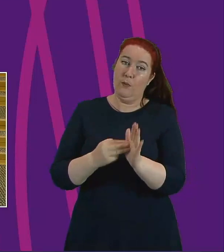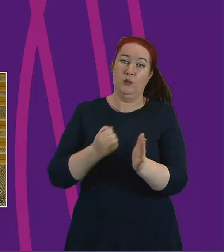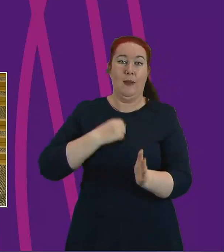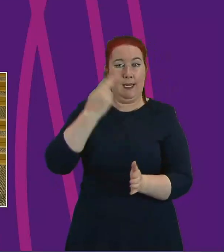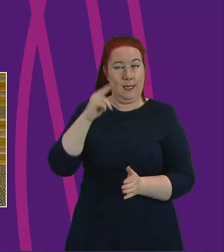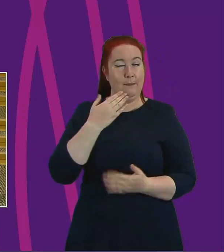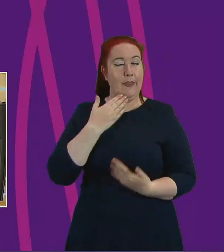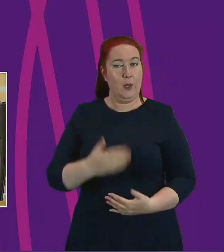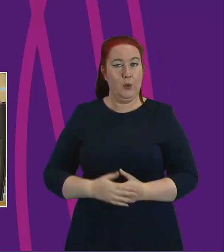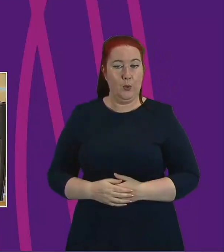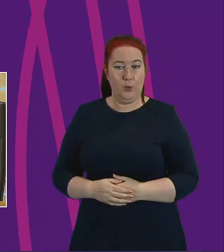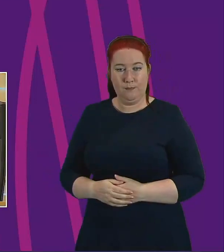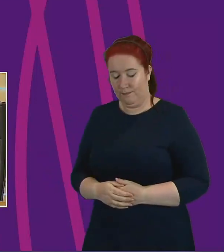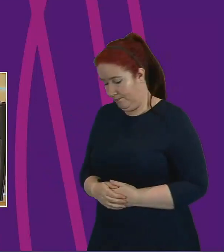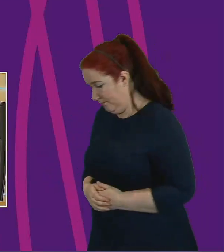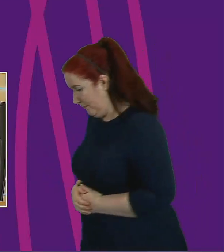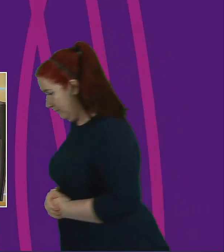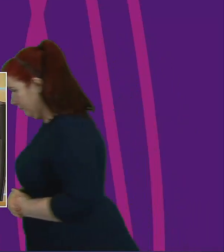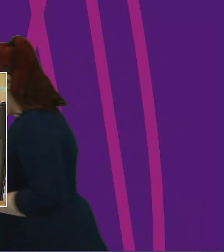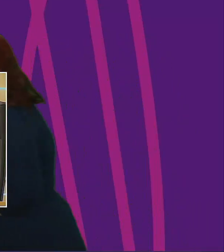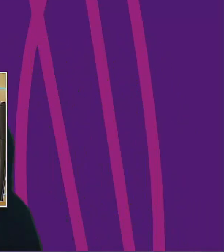thank you. Which there's not one.